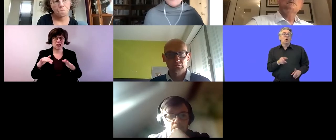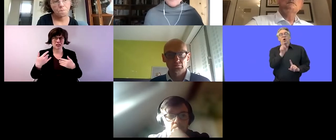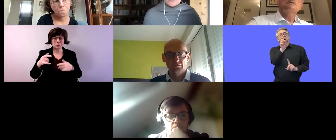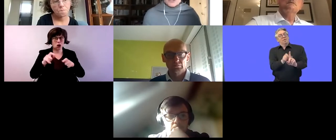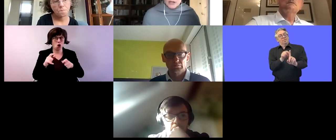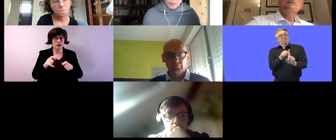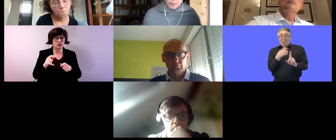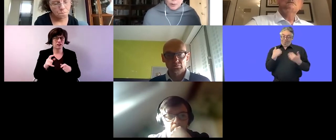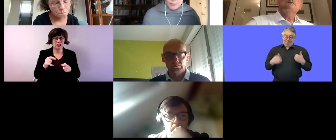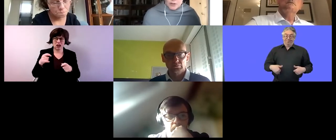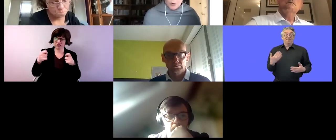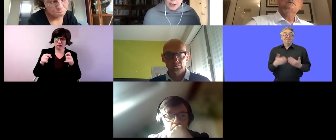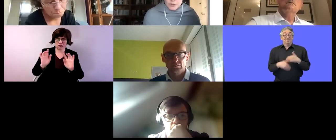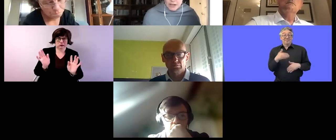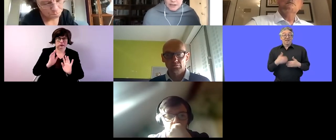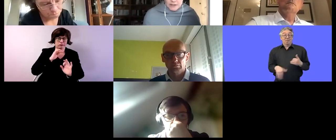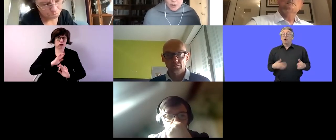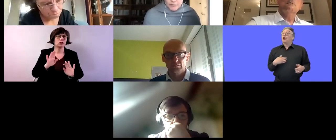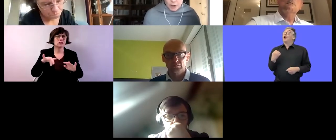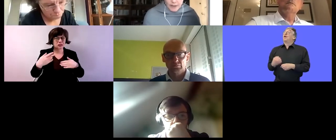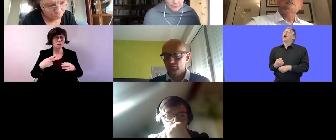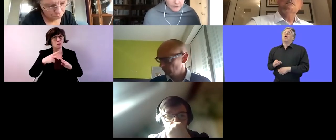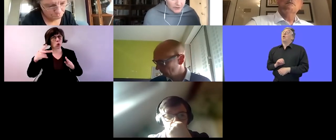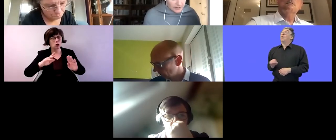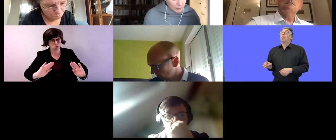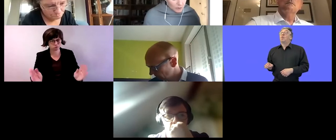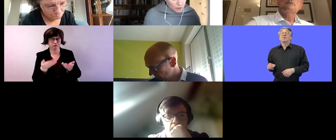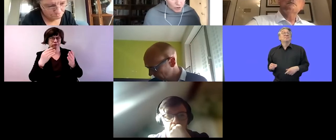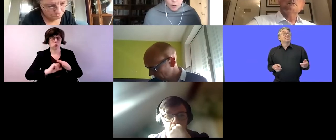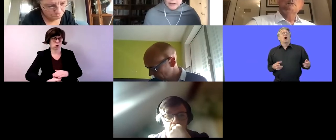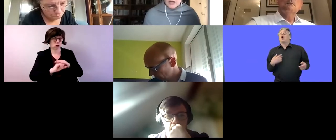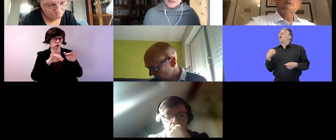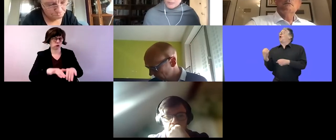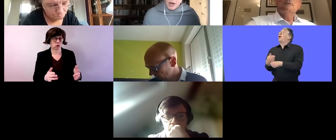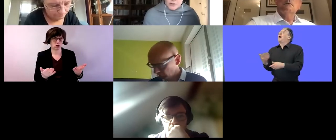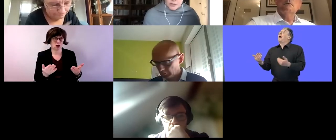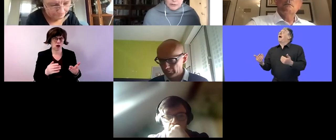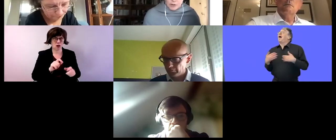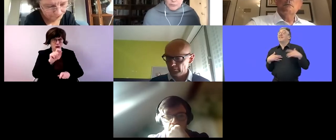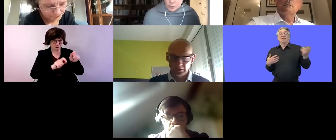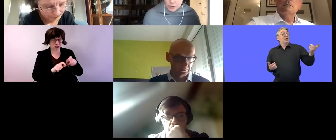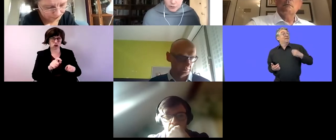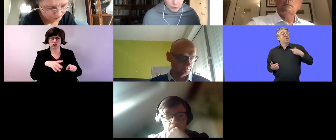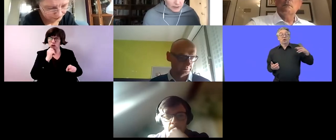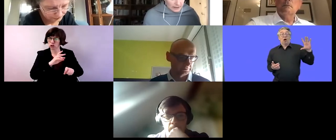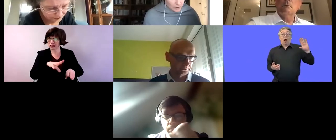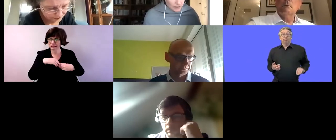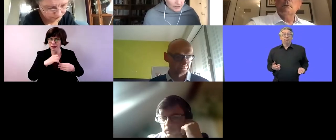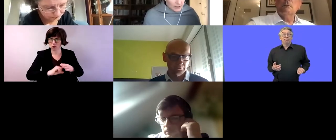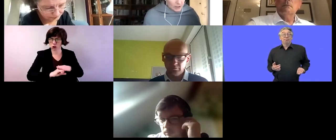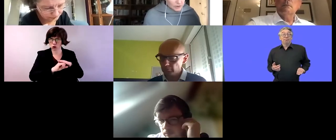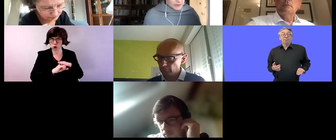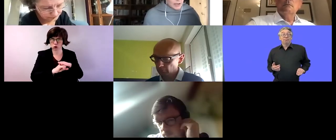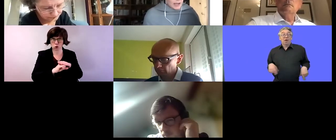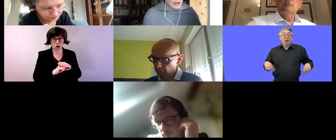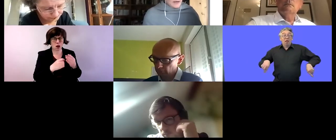take up employment while retaining some of their benefits uh which is showing some positive outcomes although it is at early